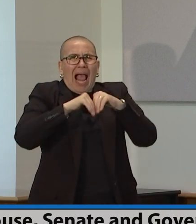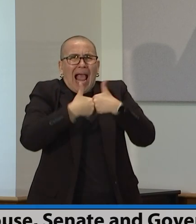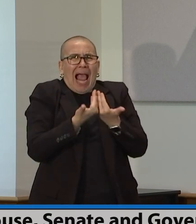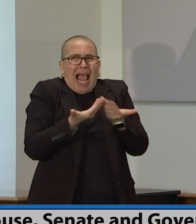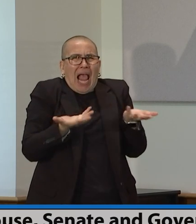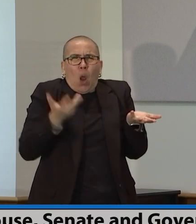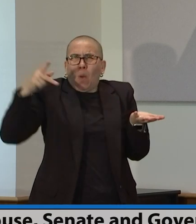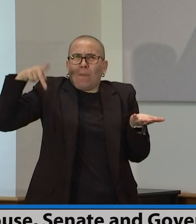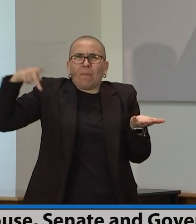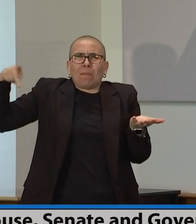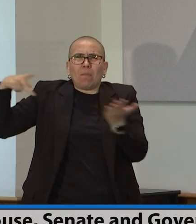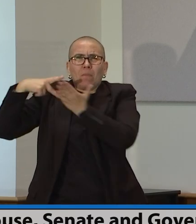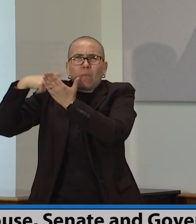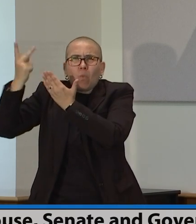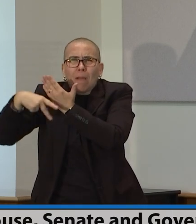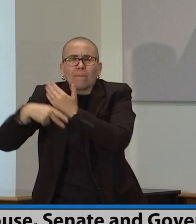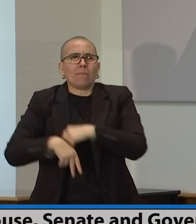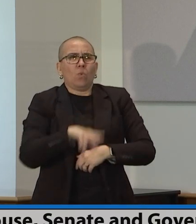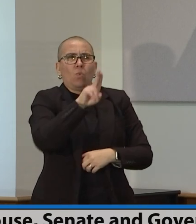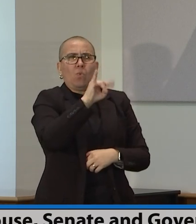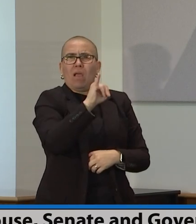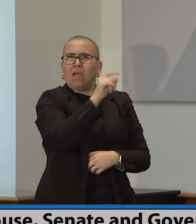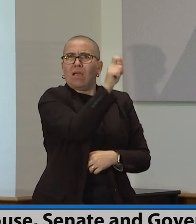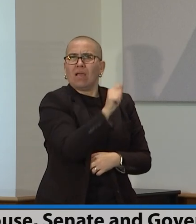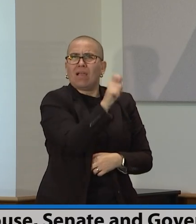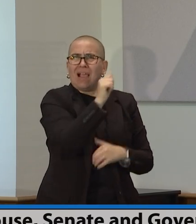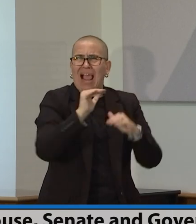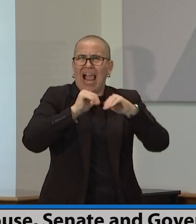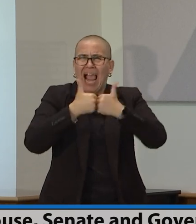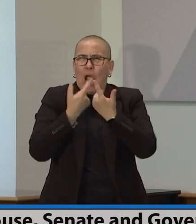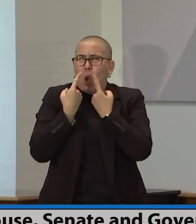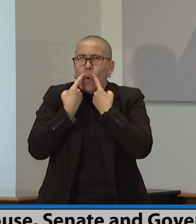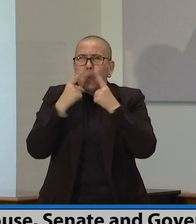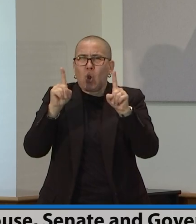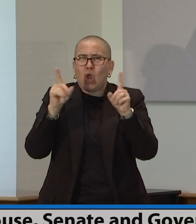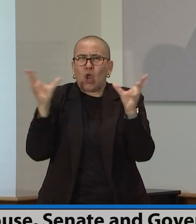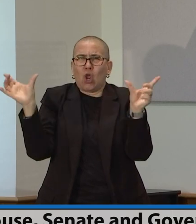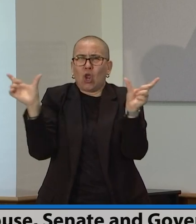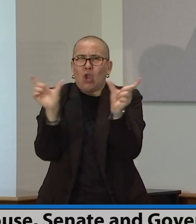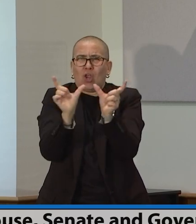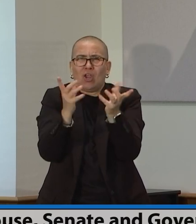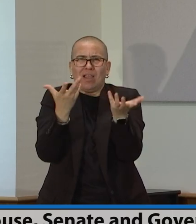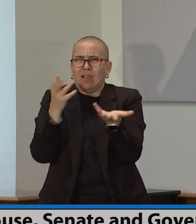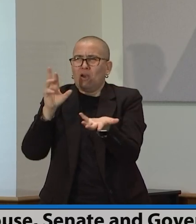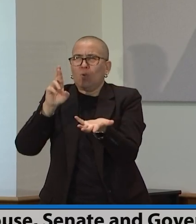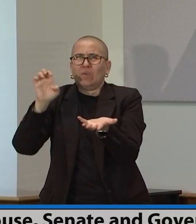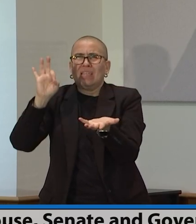work? How will it be refunded to people? Do they have to pay in today?